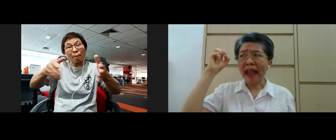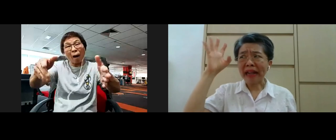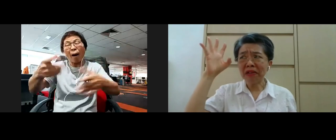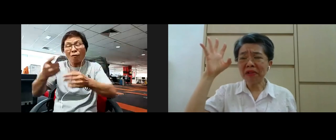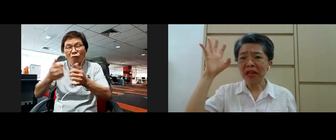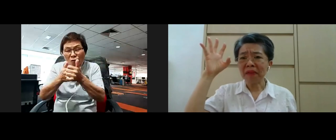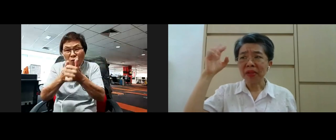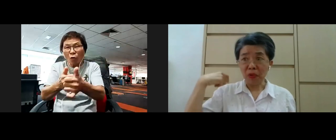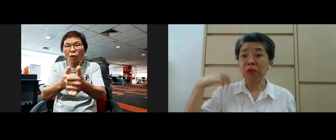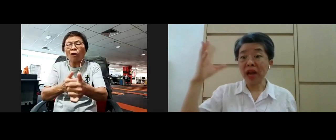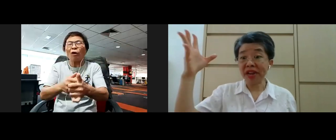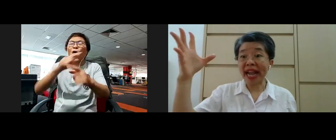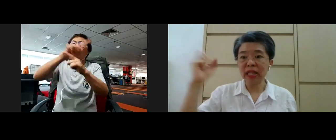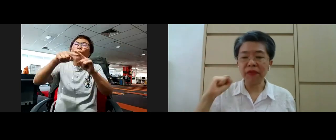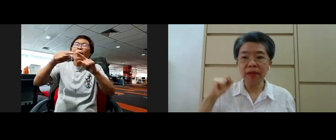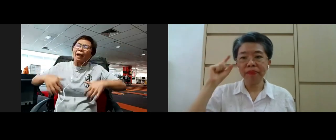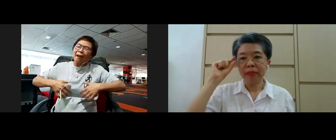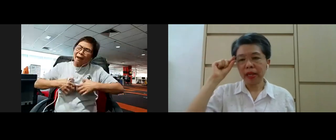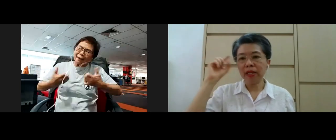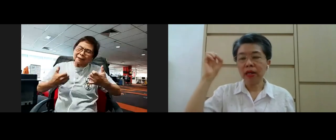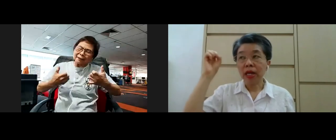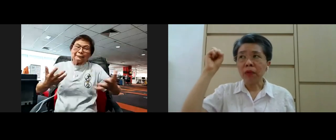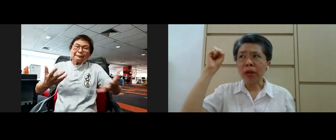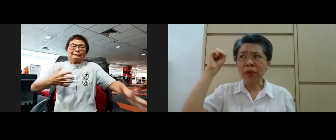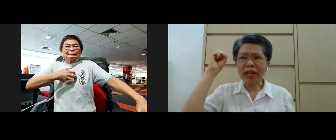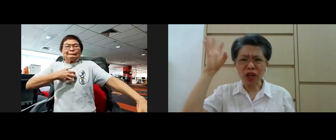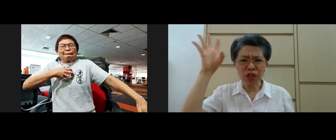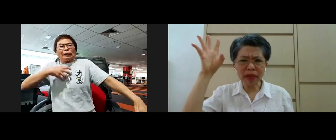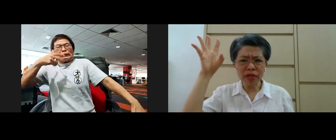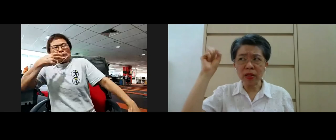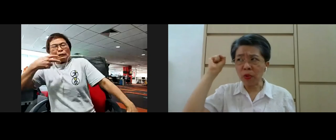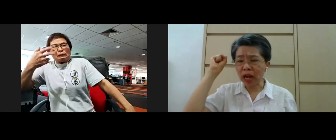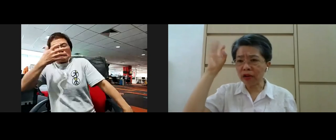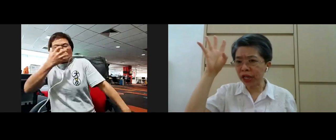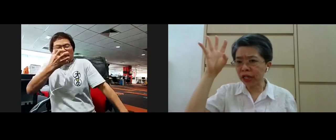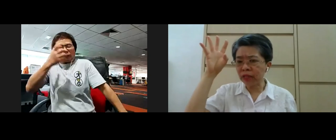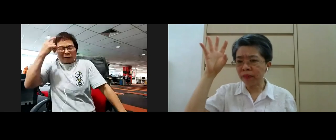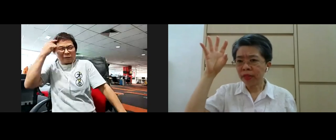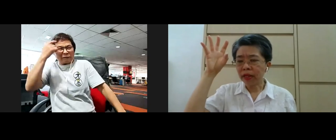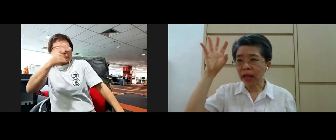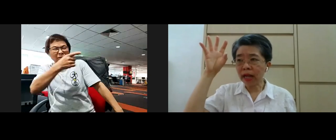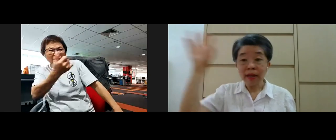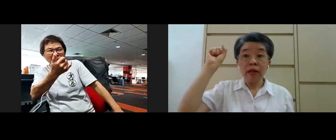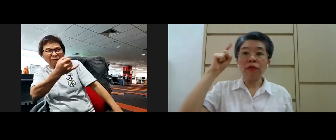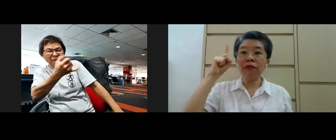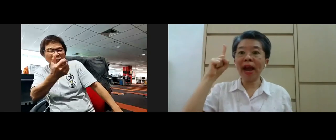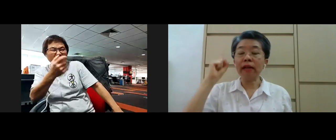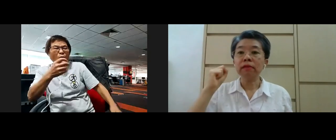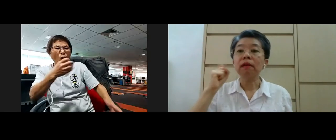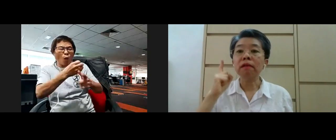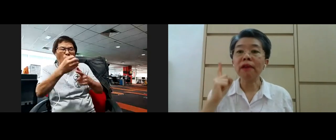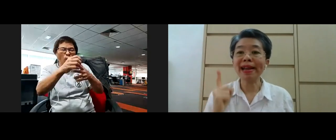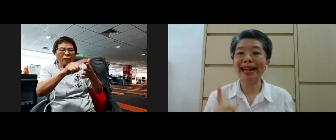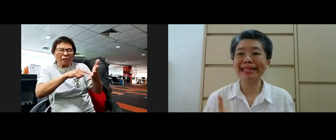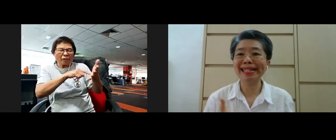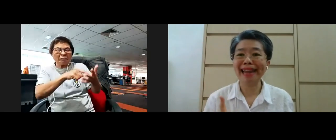angry when we are reactive when we are judgmental we are critical reflect